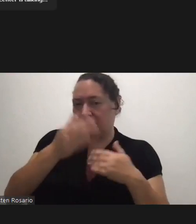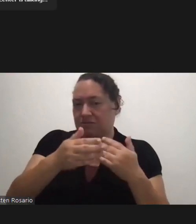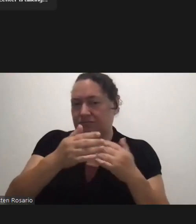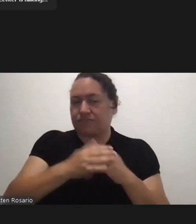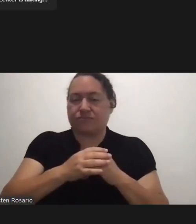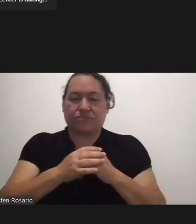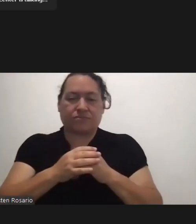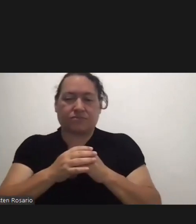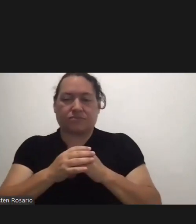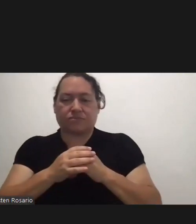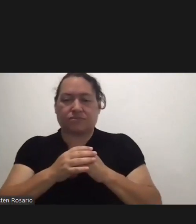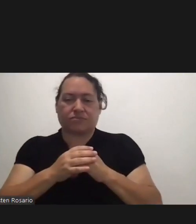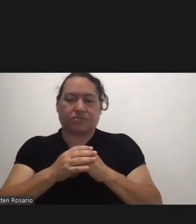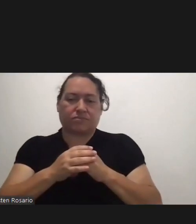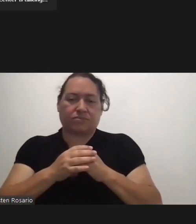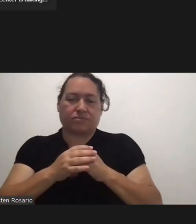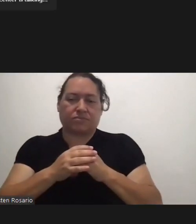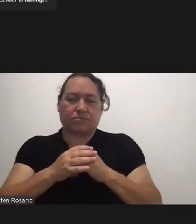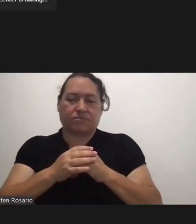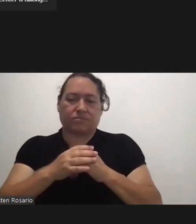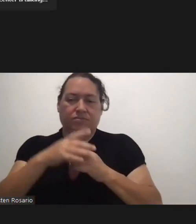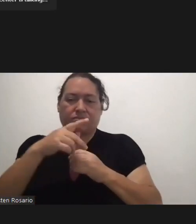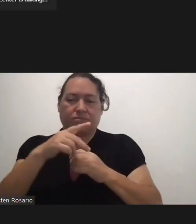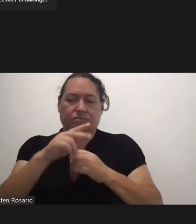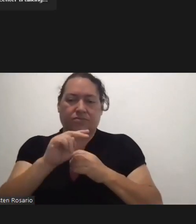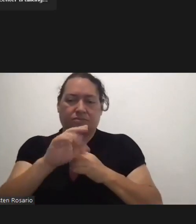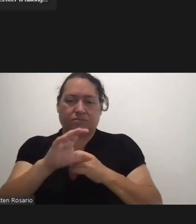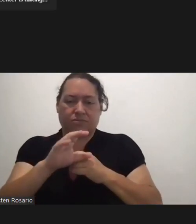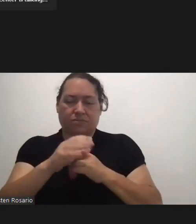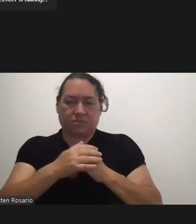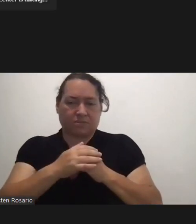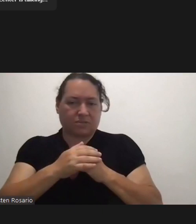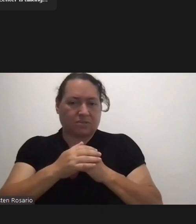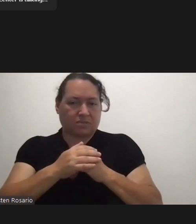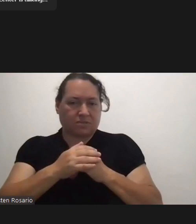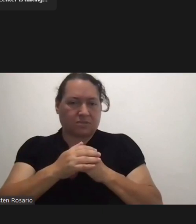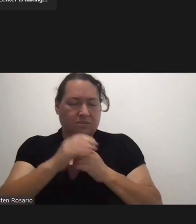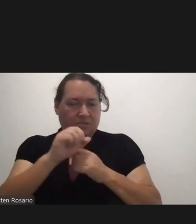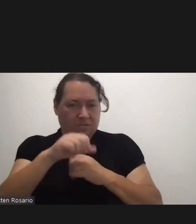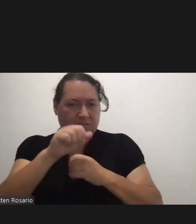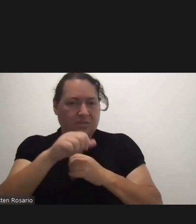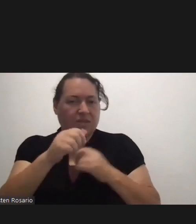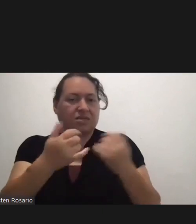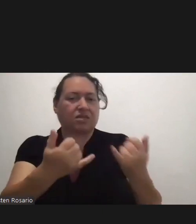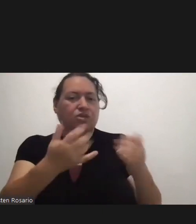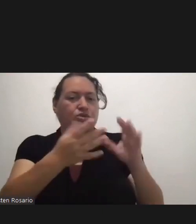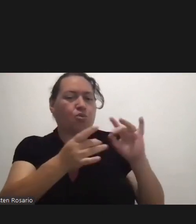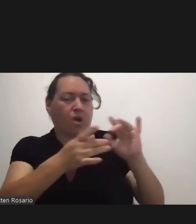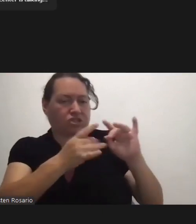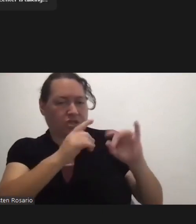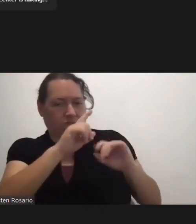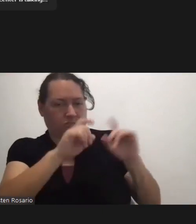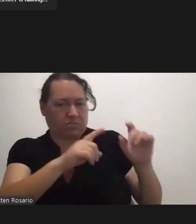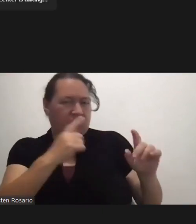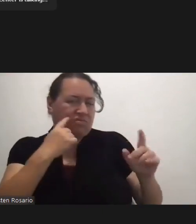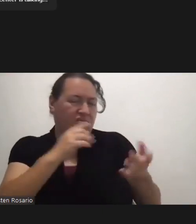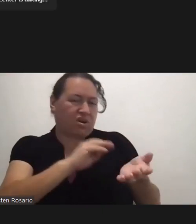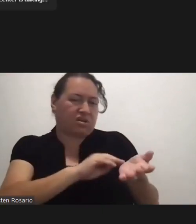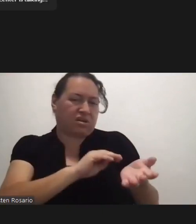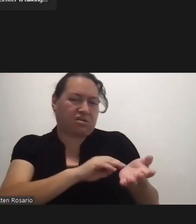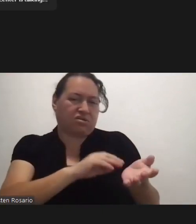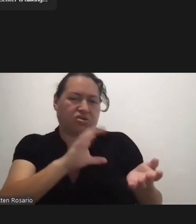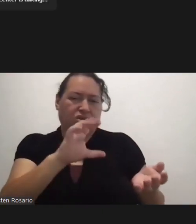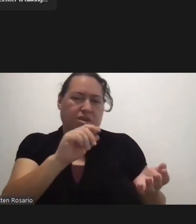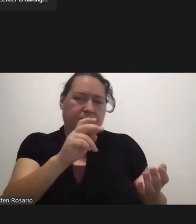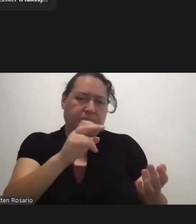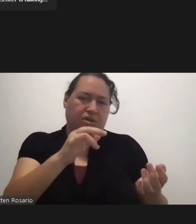Yes This Question Is For Dr. Cabrera Yes Doctor We